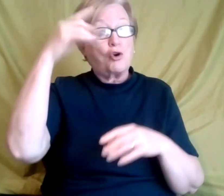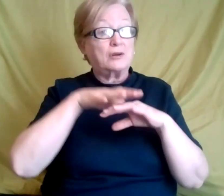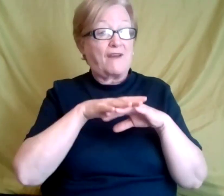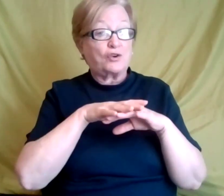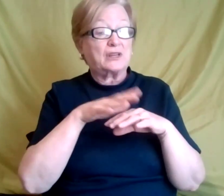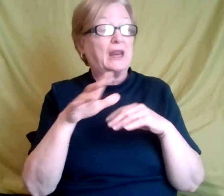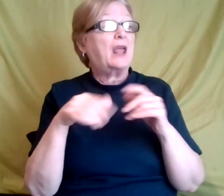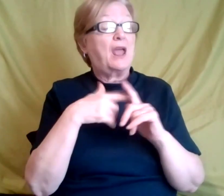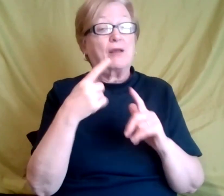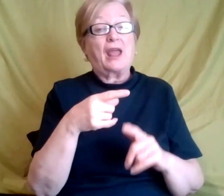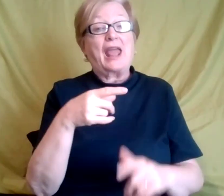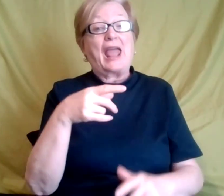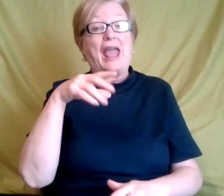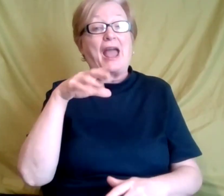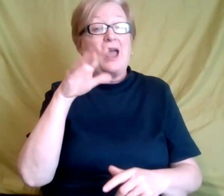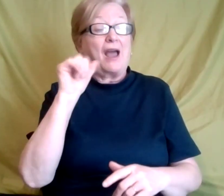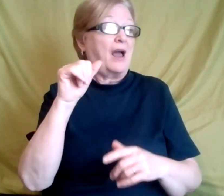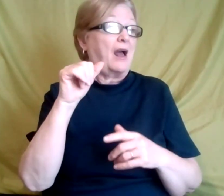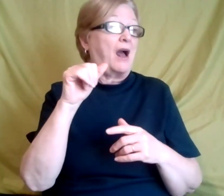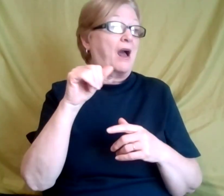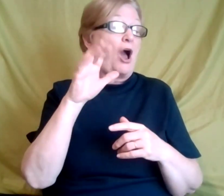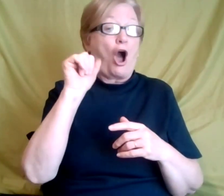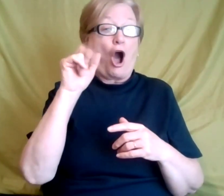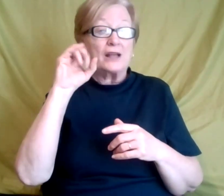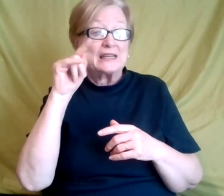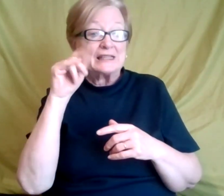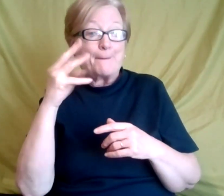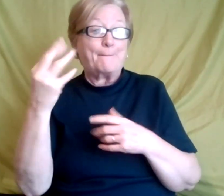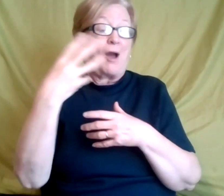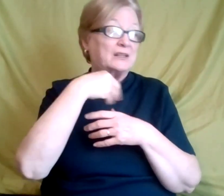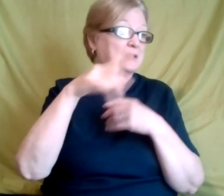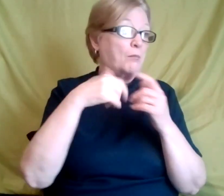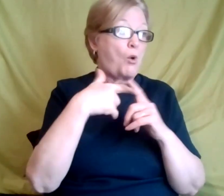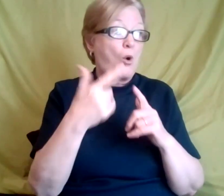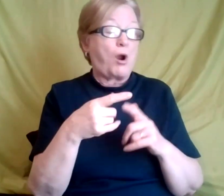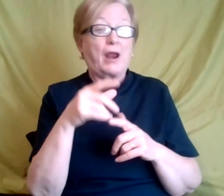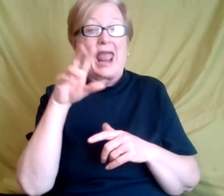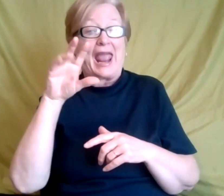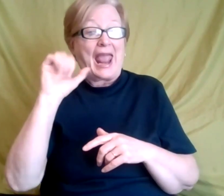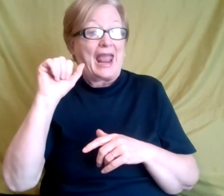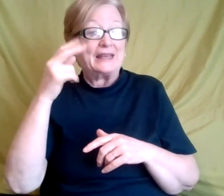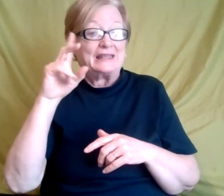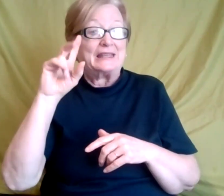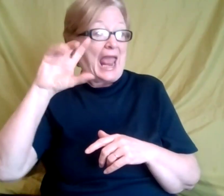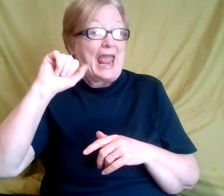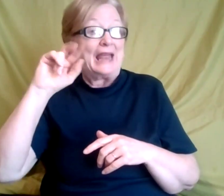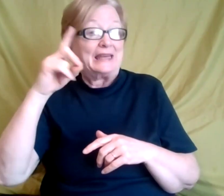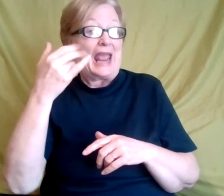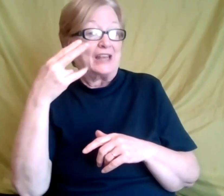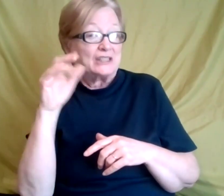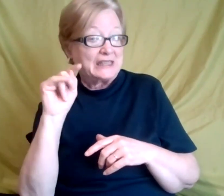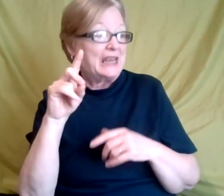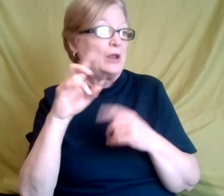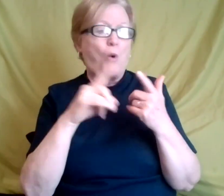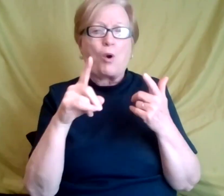ADHD or dyslexia or, or to rest in the, in the workplace. So everyone can really appreciate